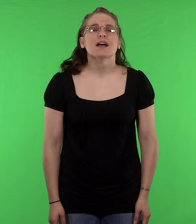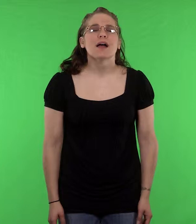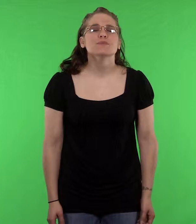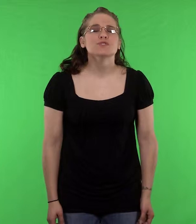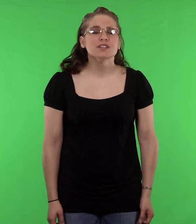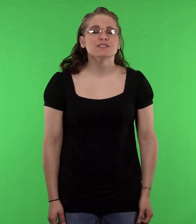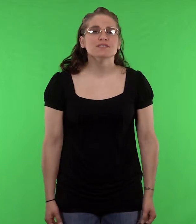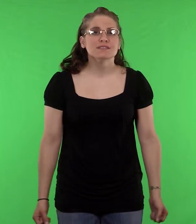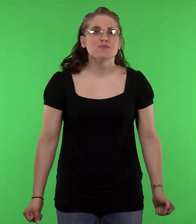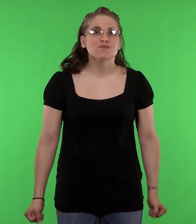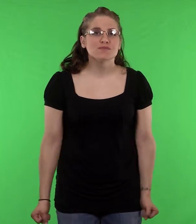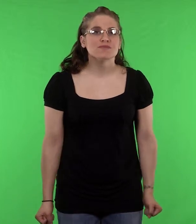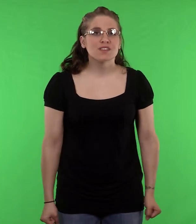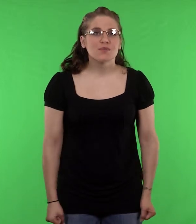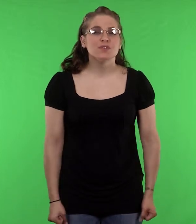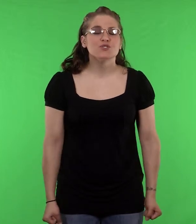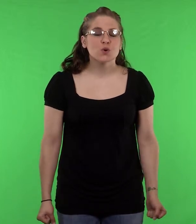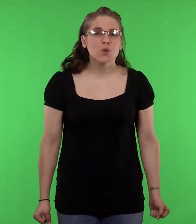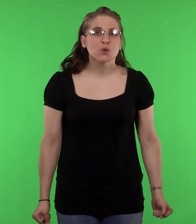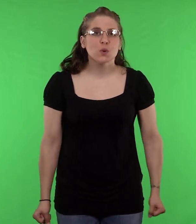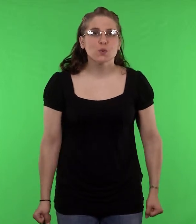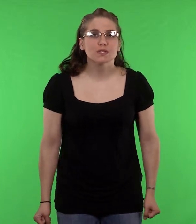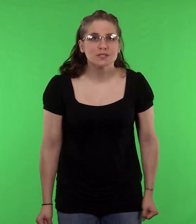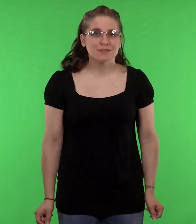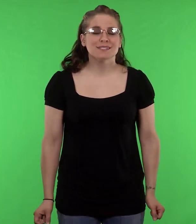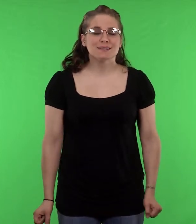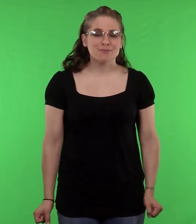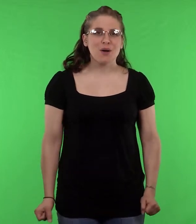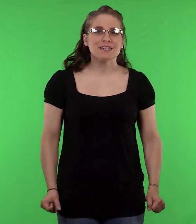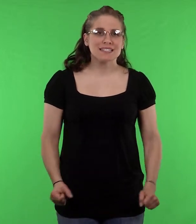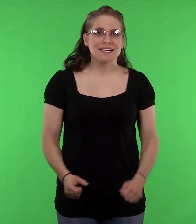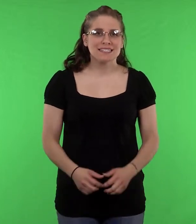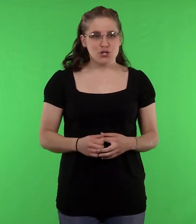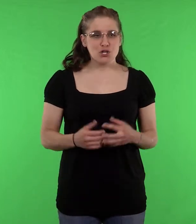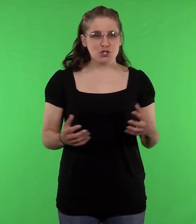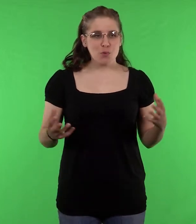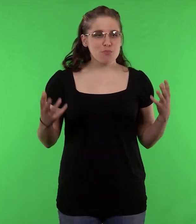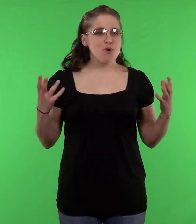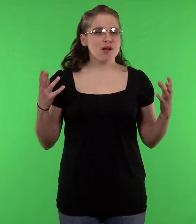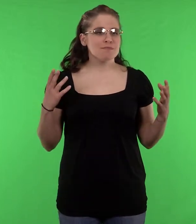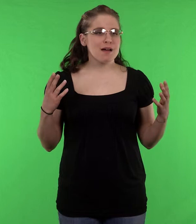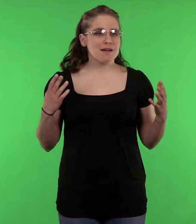I'm just, we're so close. Disappointing. Disappointment!